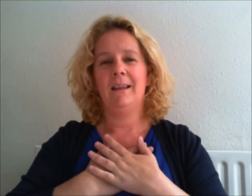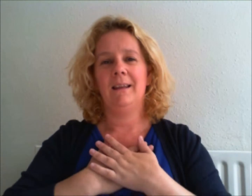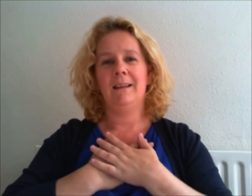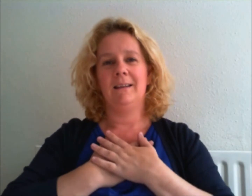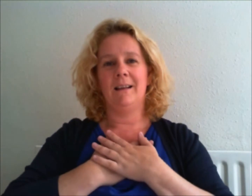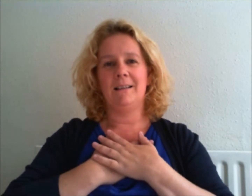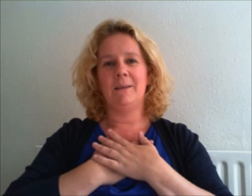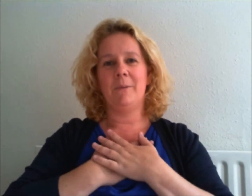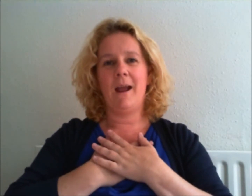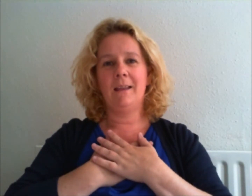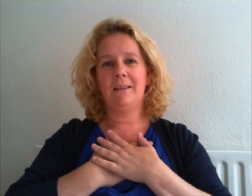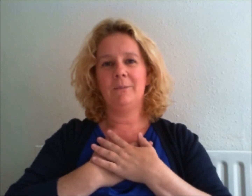Nice deep breath. Nice